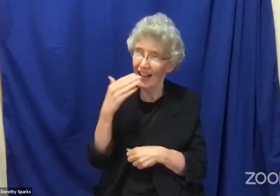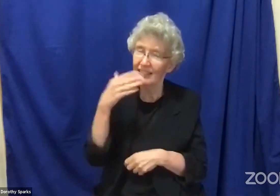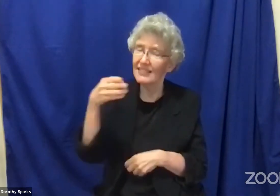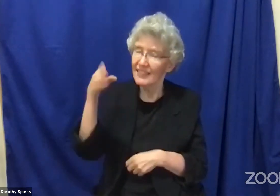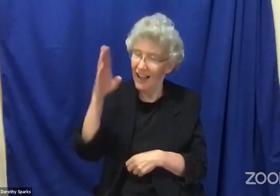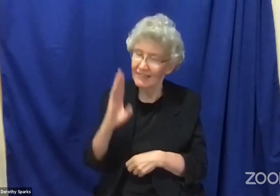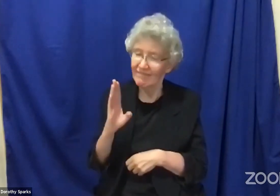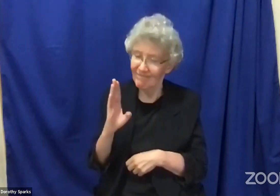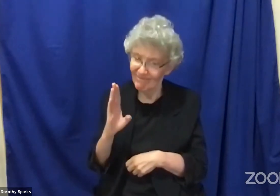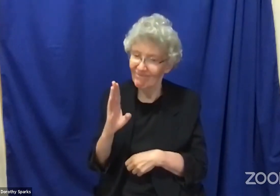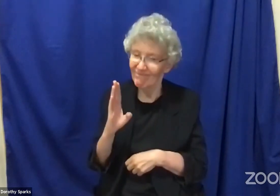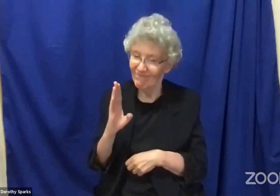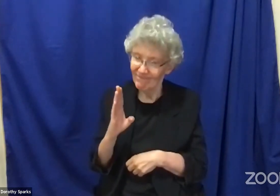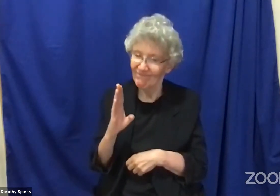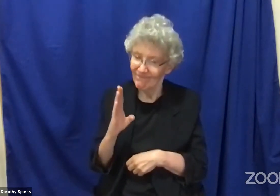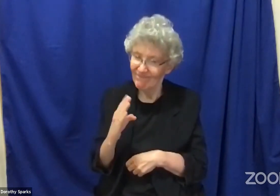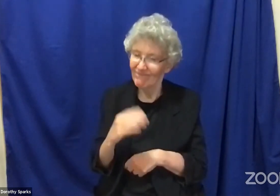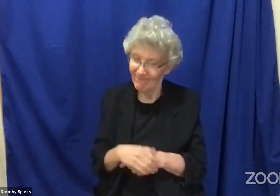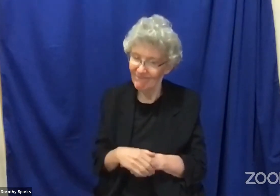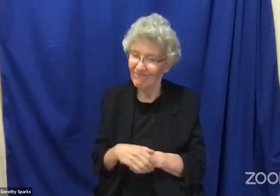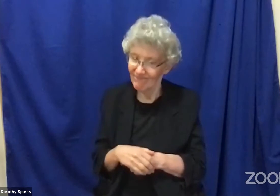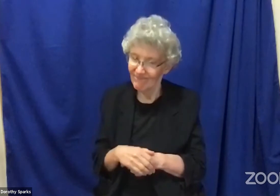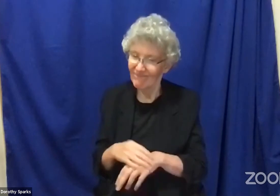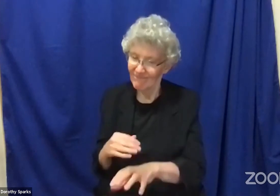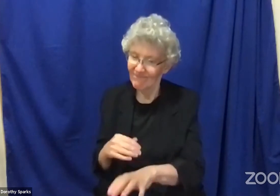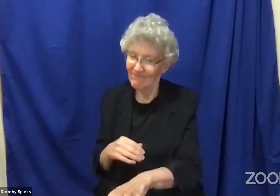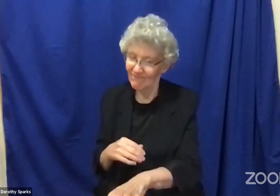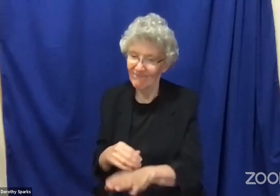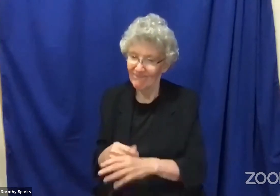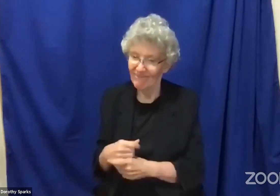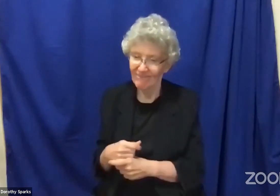I thank God that I did not baptize many of you.